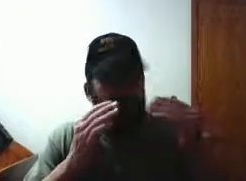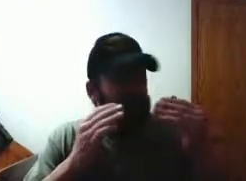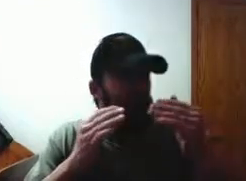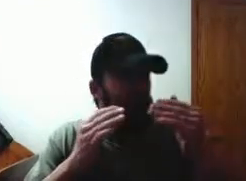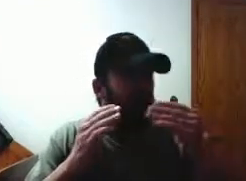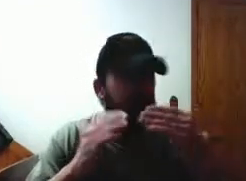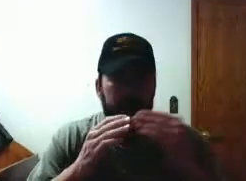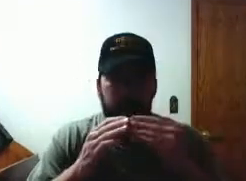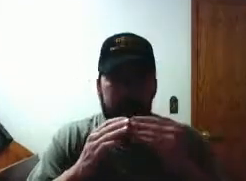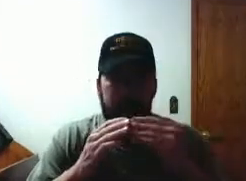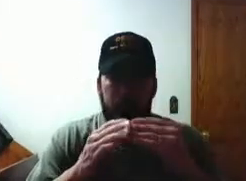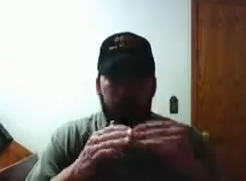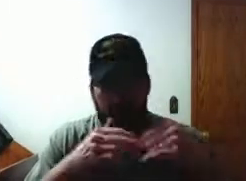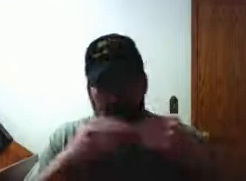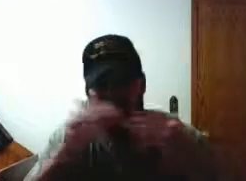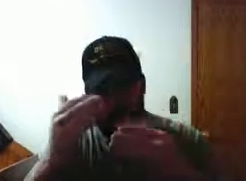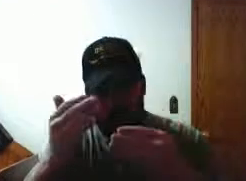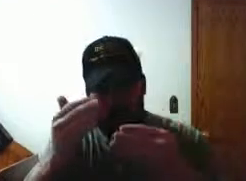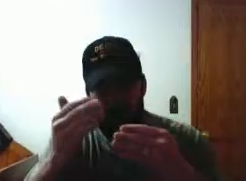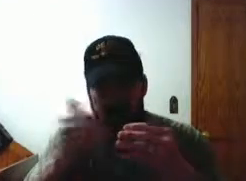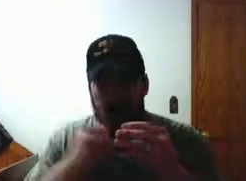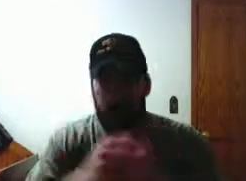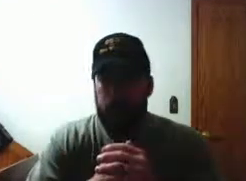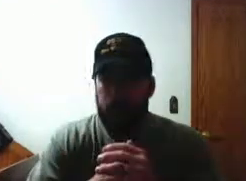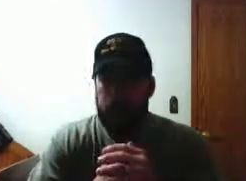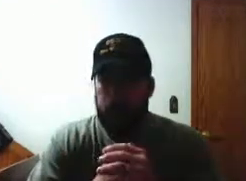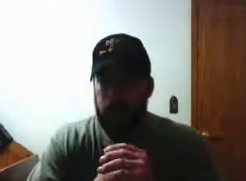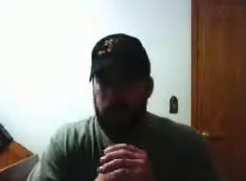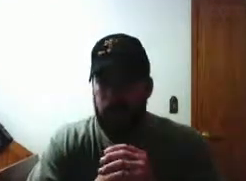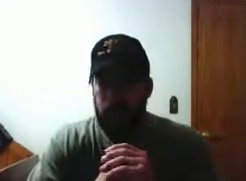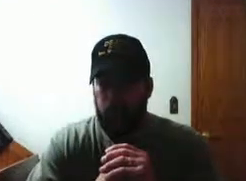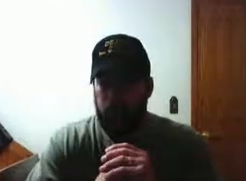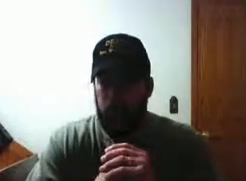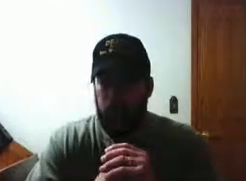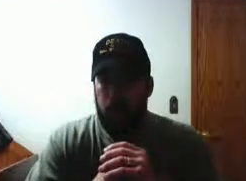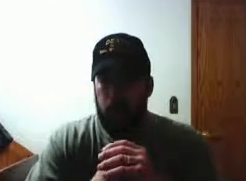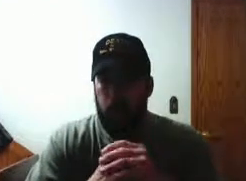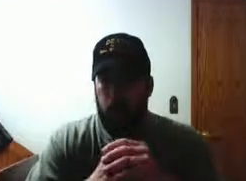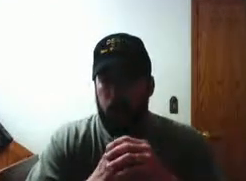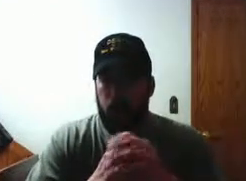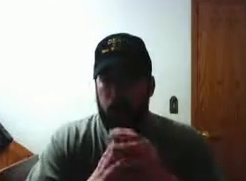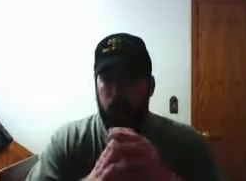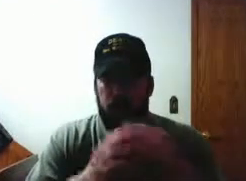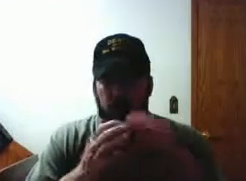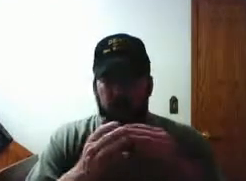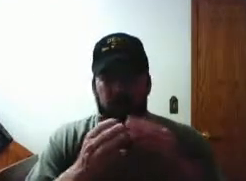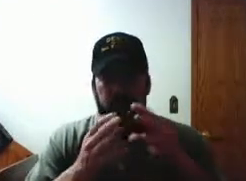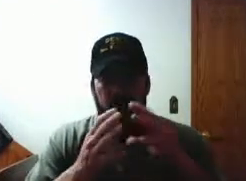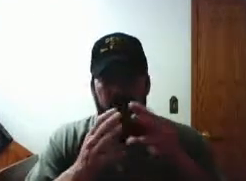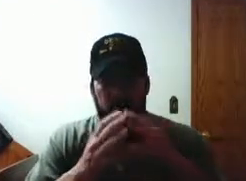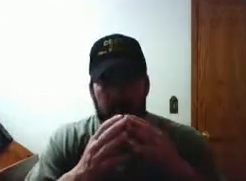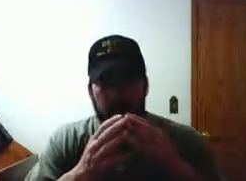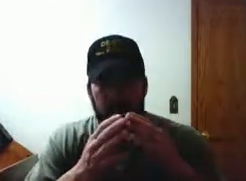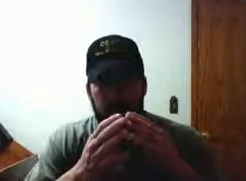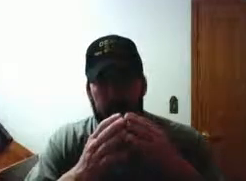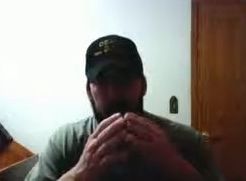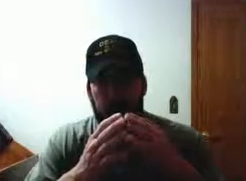events i'll have a private channel that will be uh more uh on intelligence and information and and information